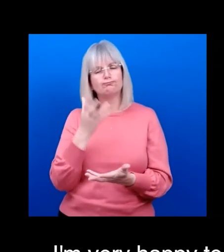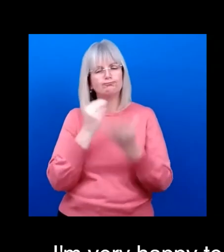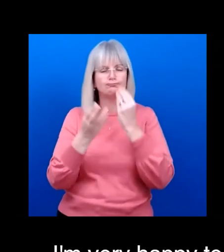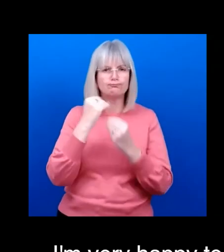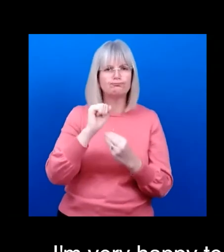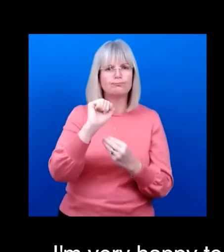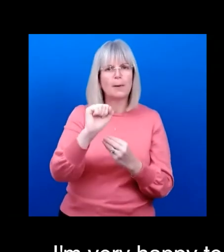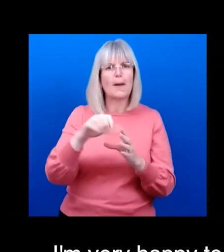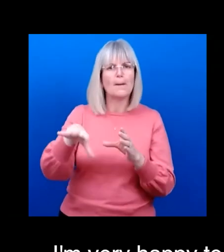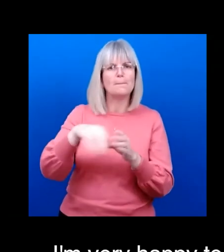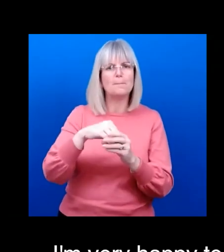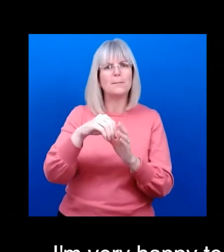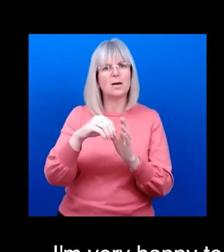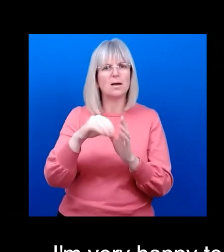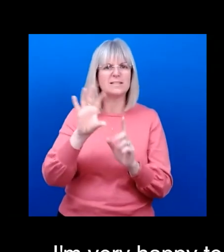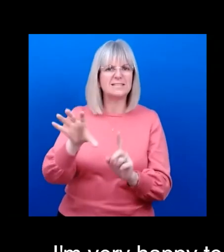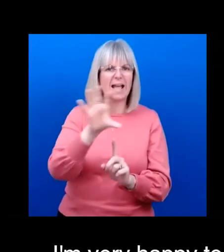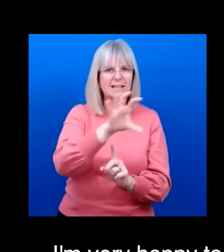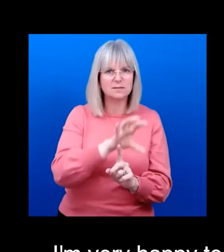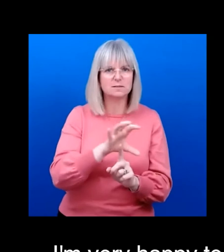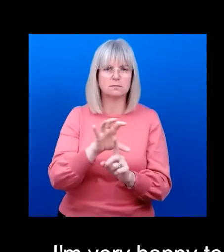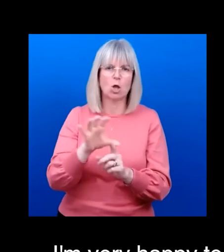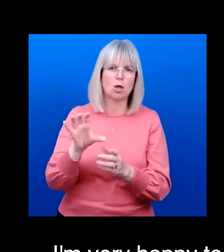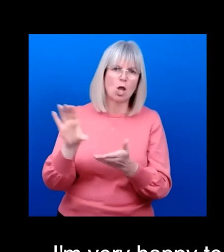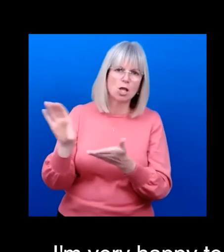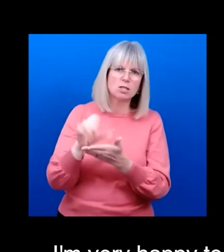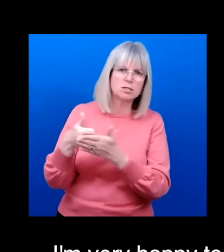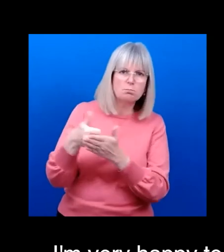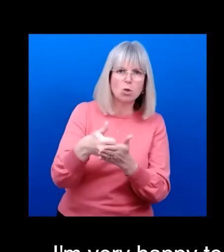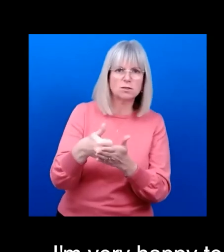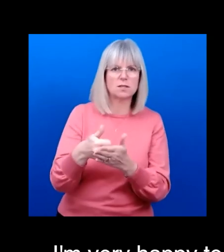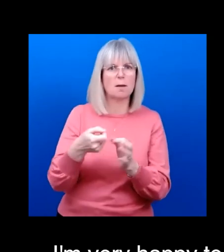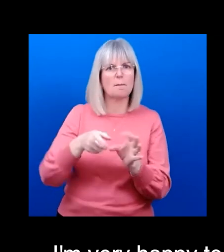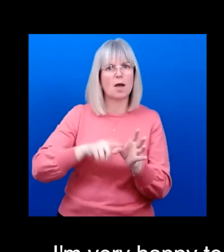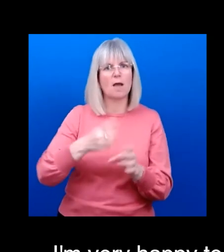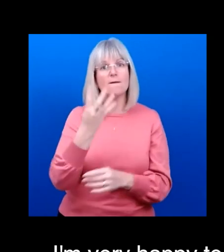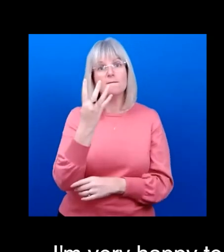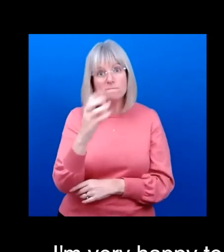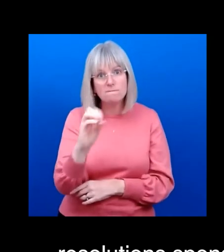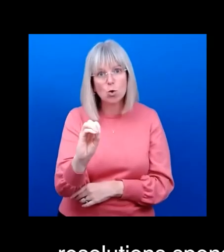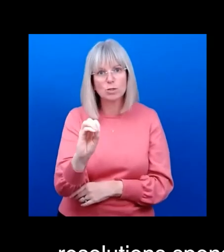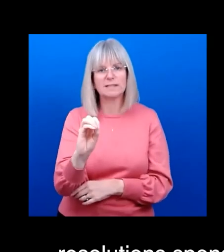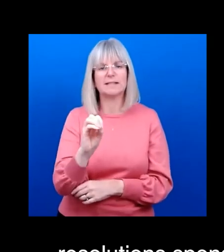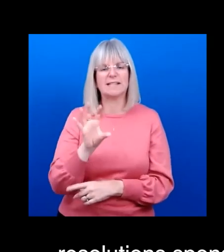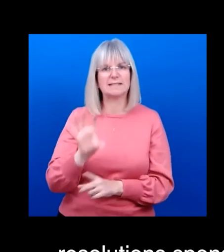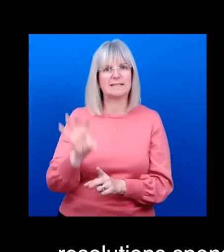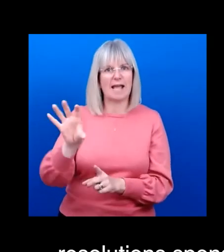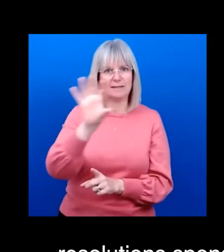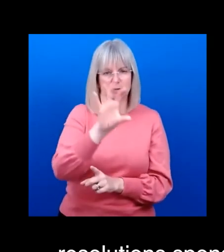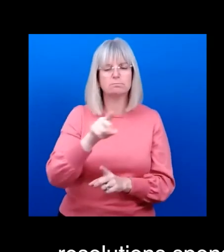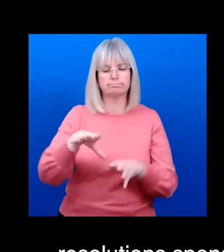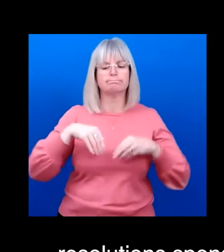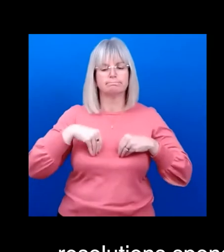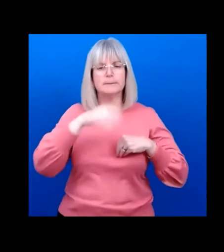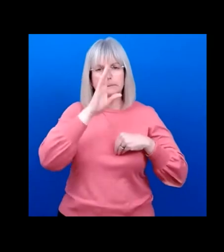by 40 Member States. Alakos And they are really taking this as serious as we want them to do so that's very promising.